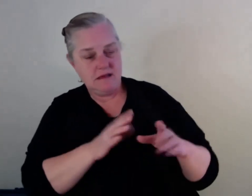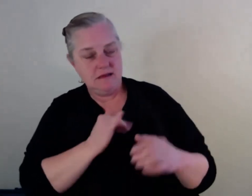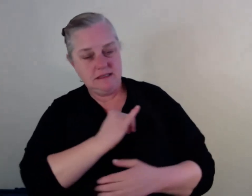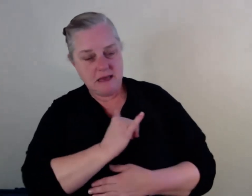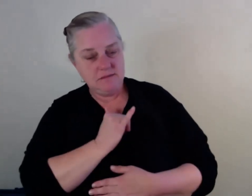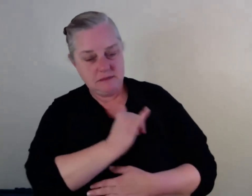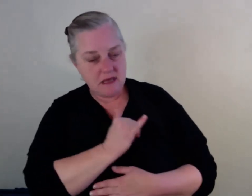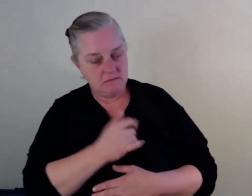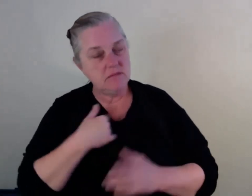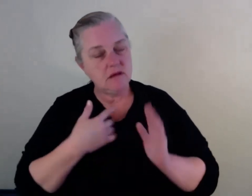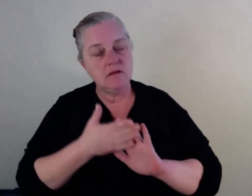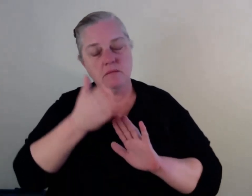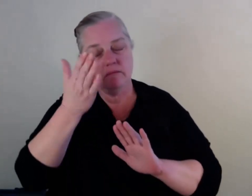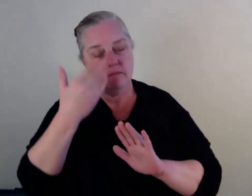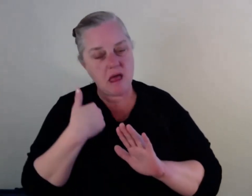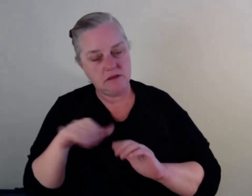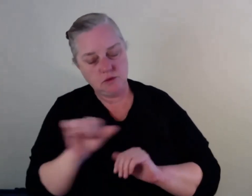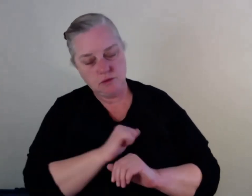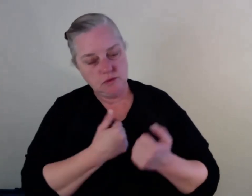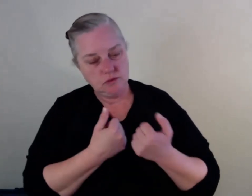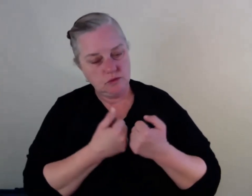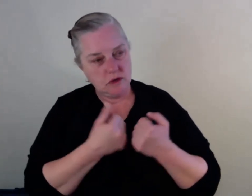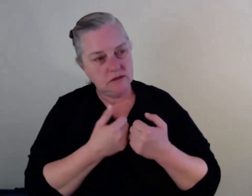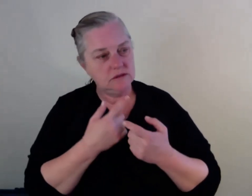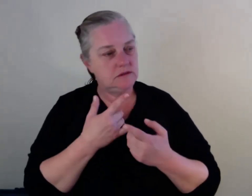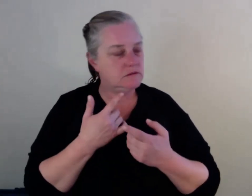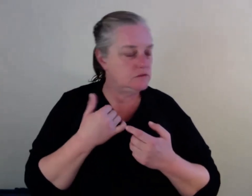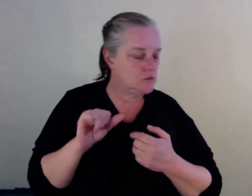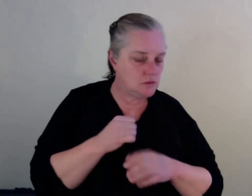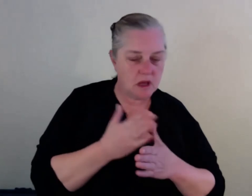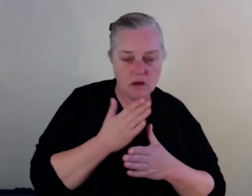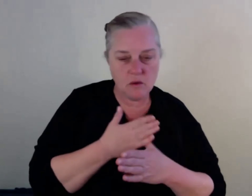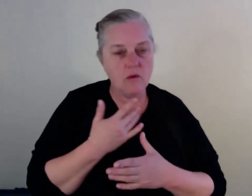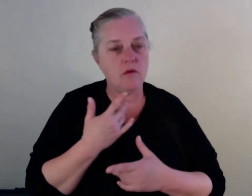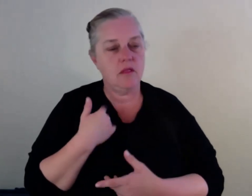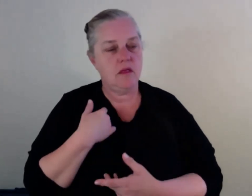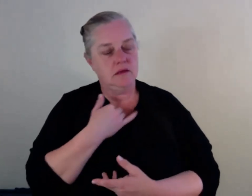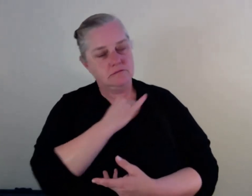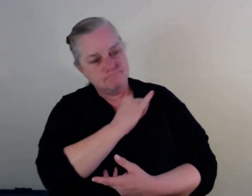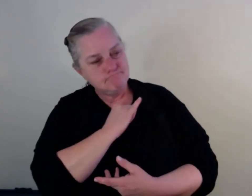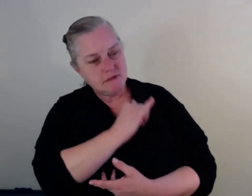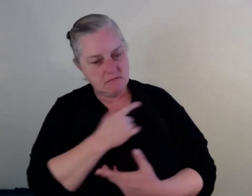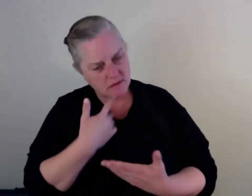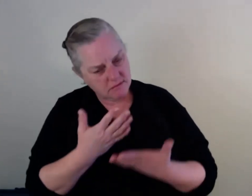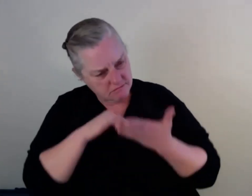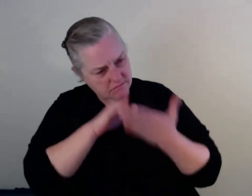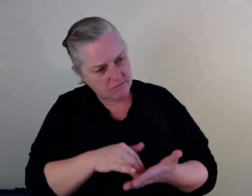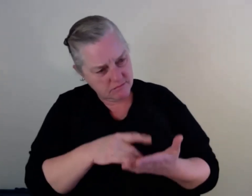everything up. So it'll be easier for people to listen to people with lived experience. Yeah. Thanks so much, Ahmad.